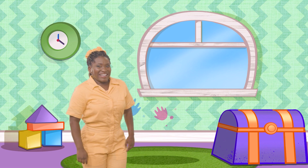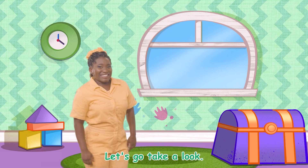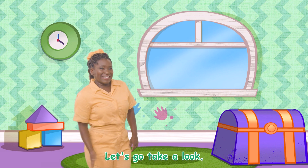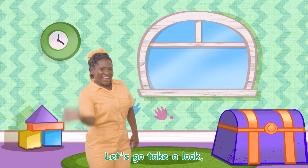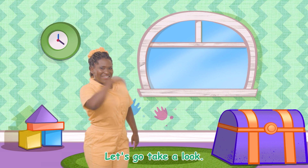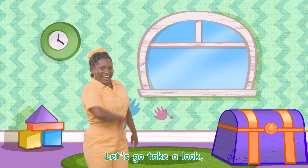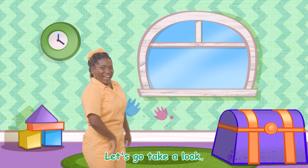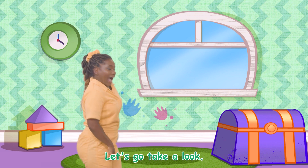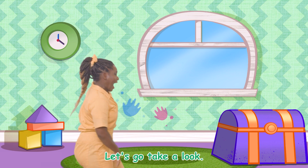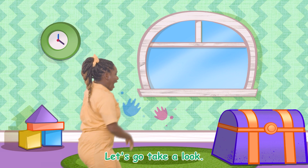Let's go take a look.